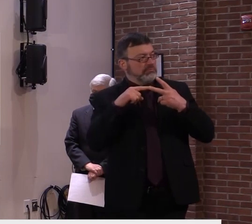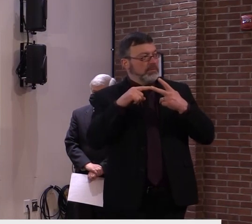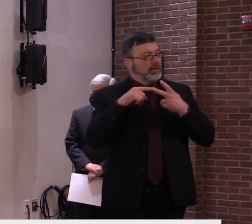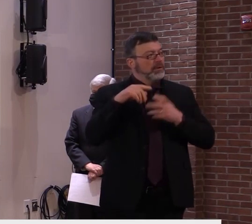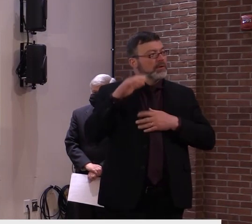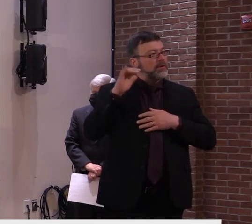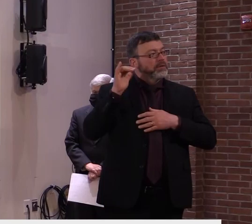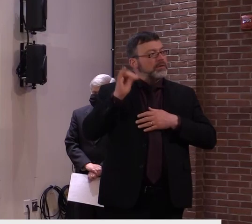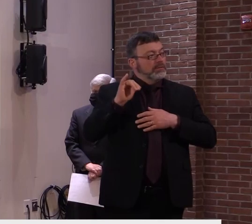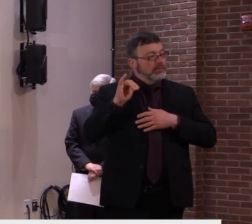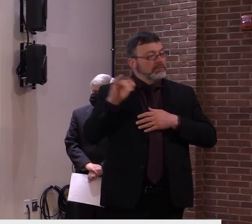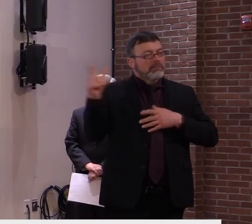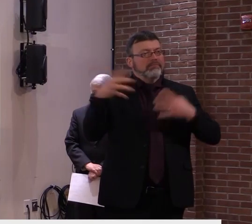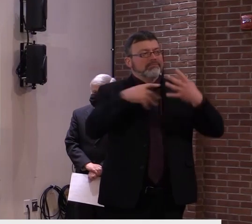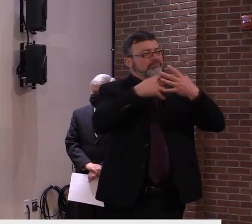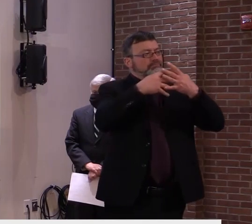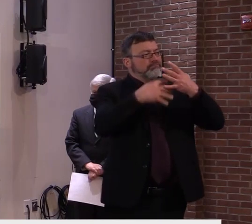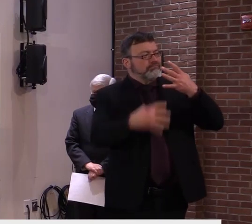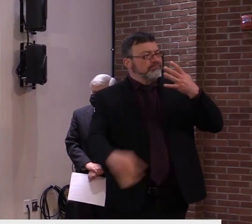why that would be.